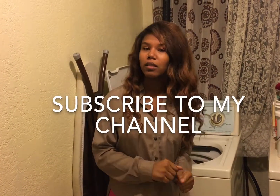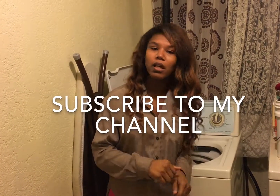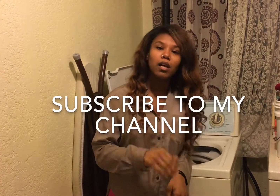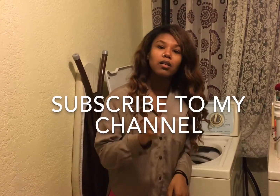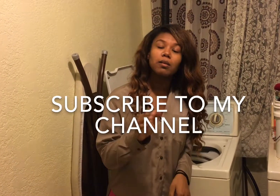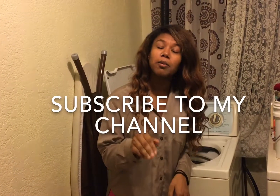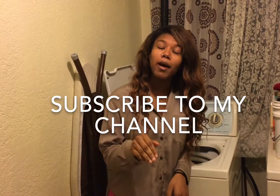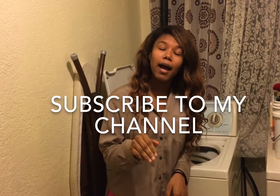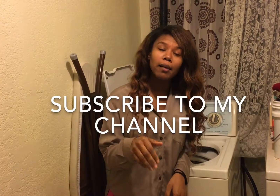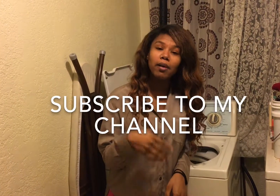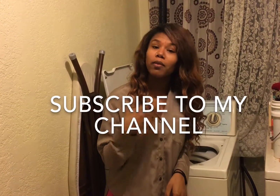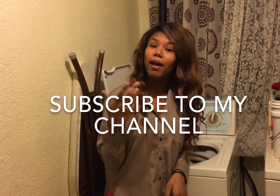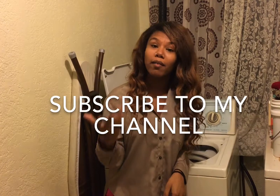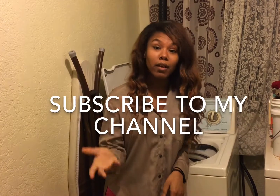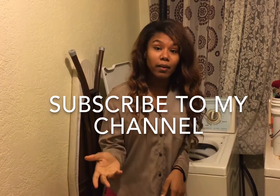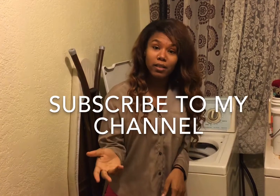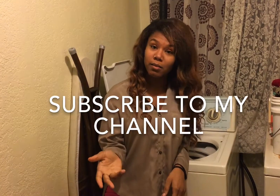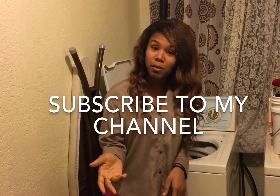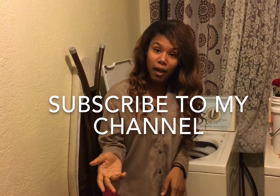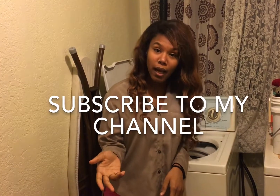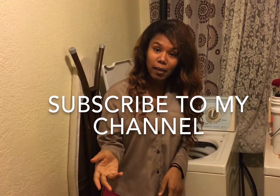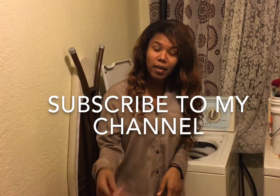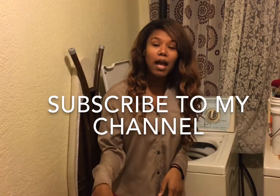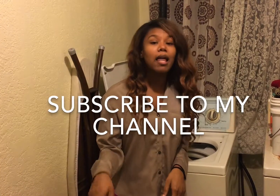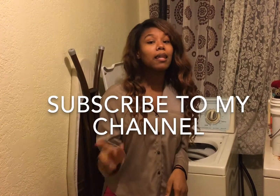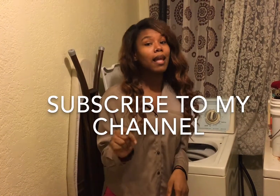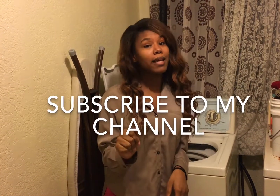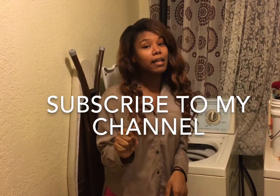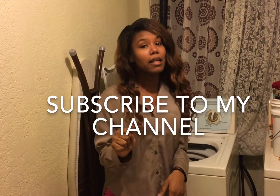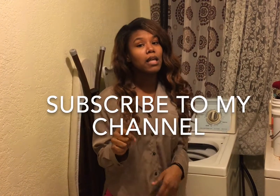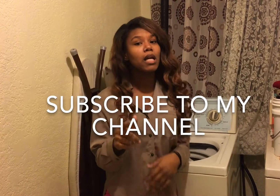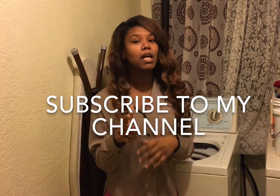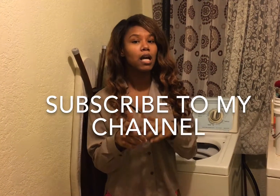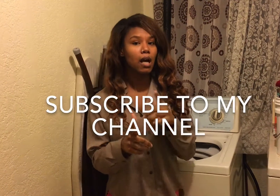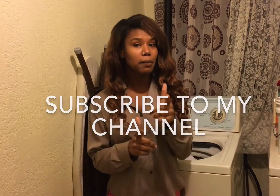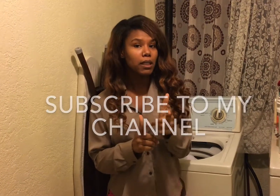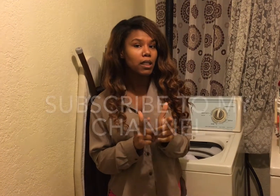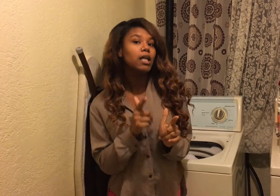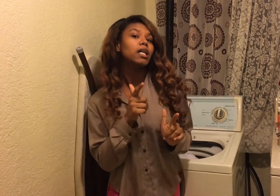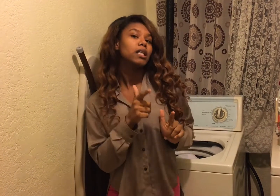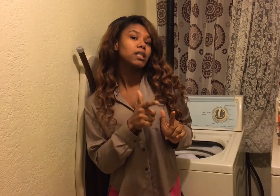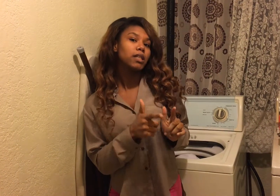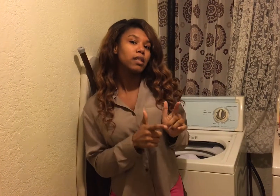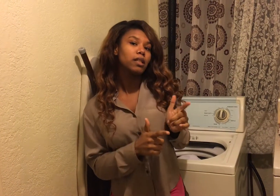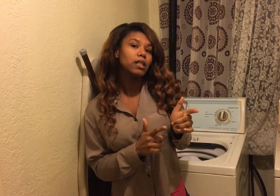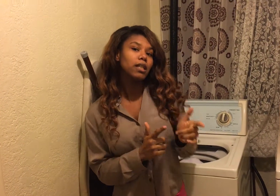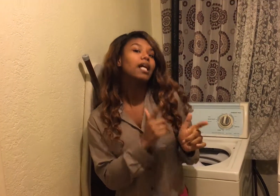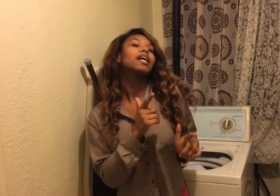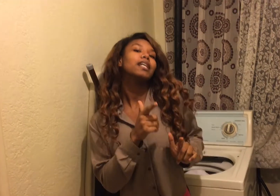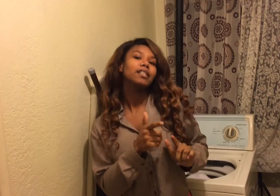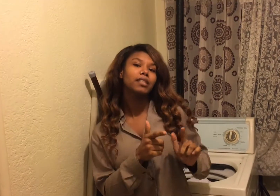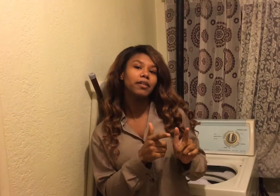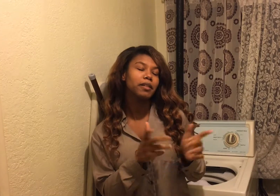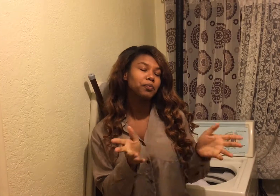subscribe if you haven't already subscribed like it comment and share it and share it